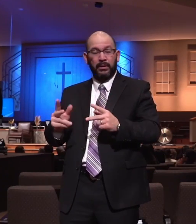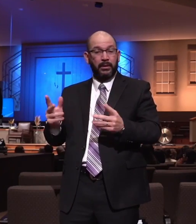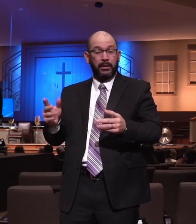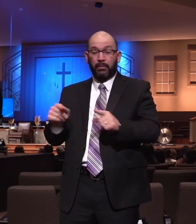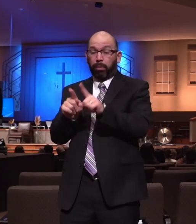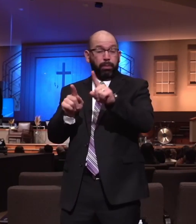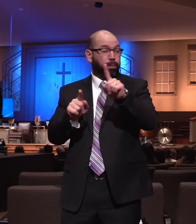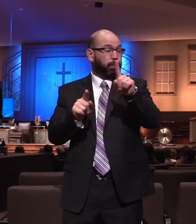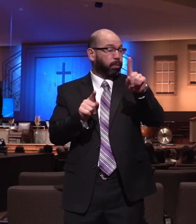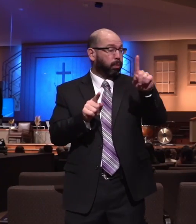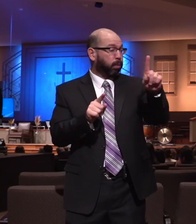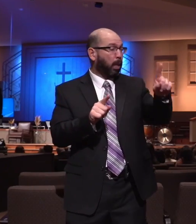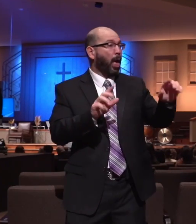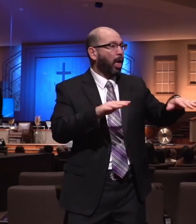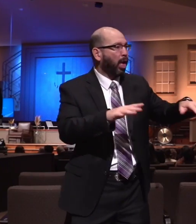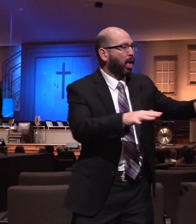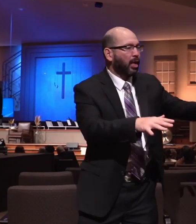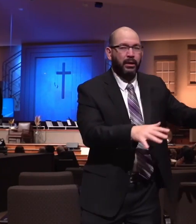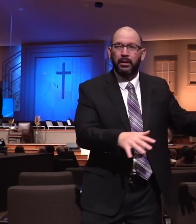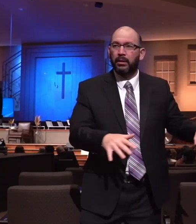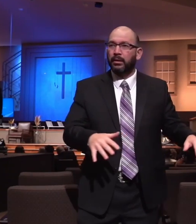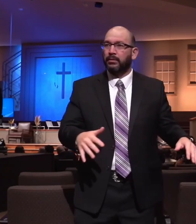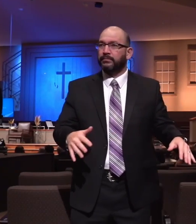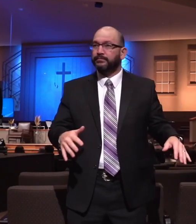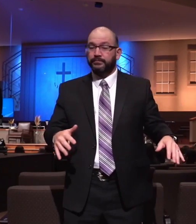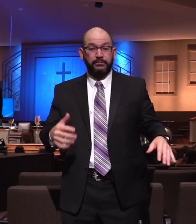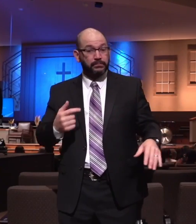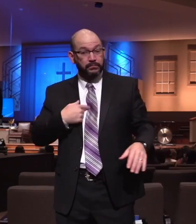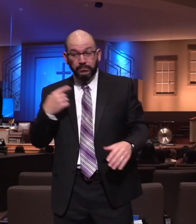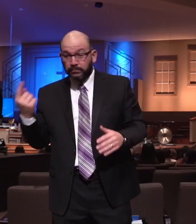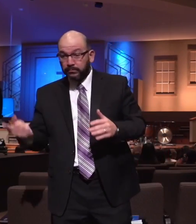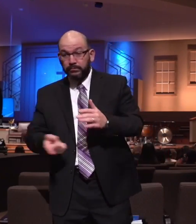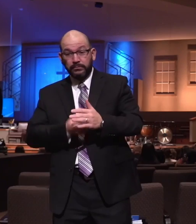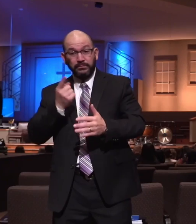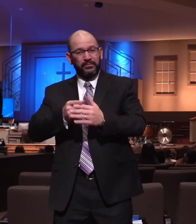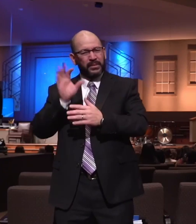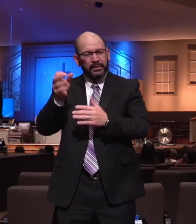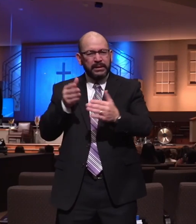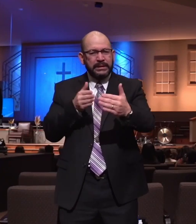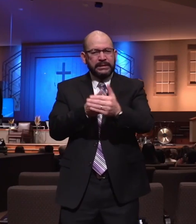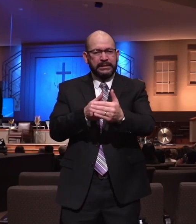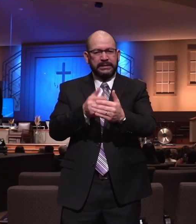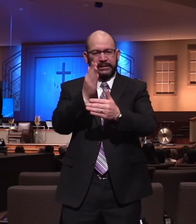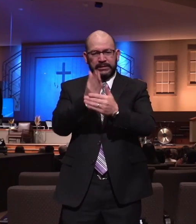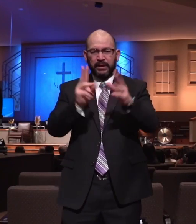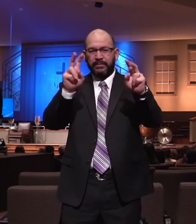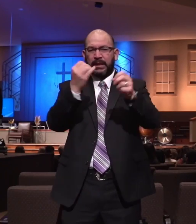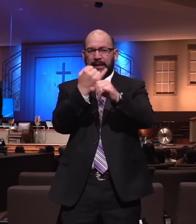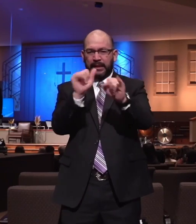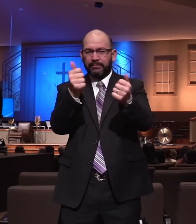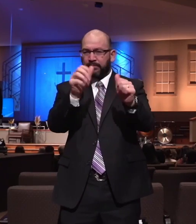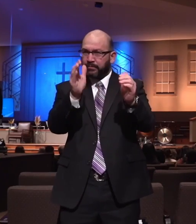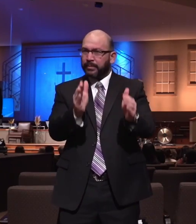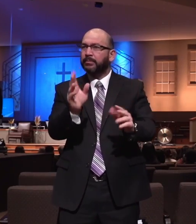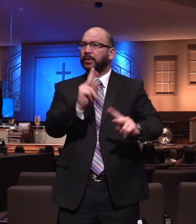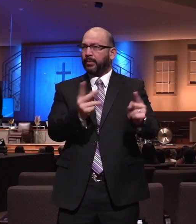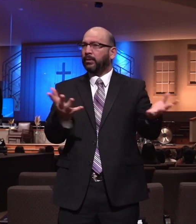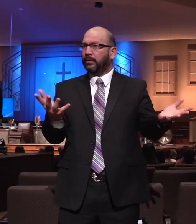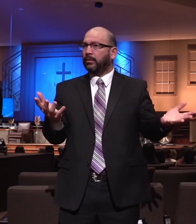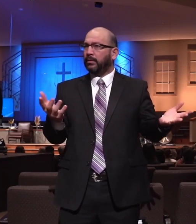years gone by, I've preached against even some independent Baptists that just, they just got off base. I recognize all of that. But I'm saying, when